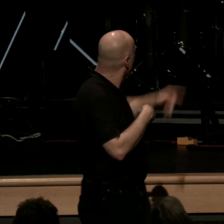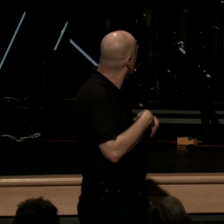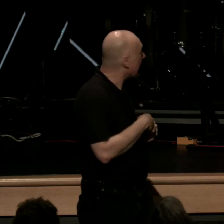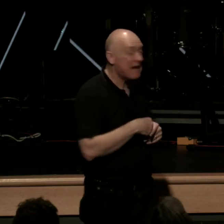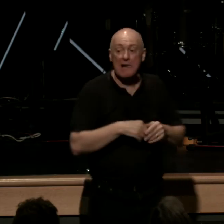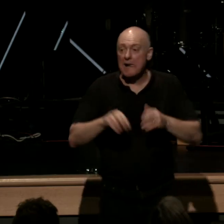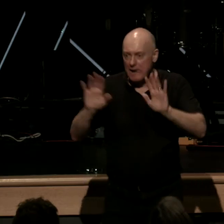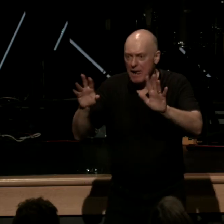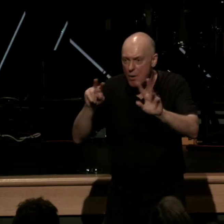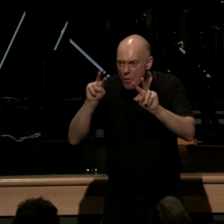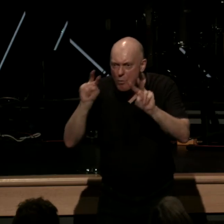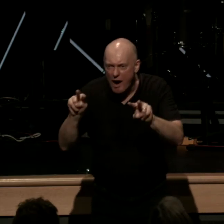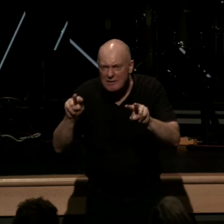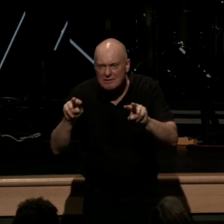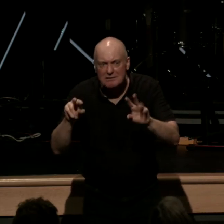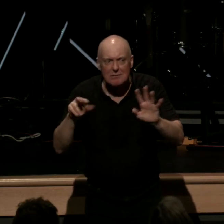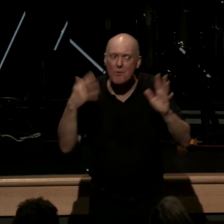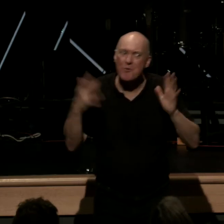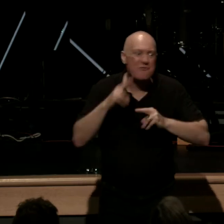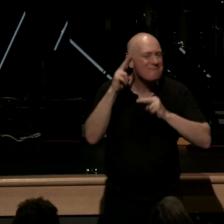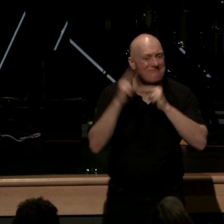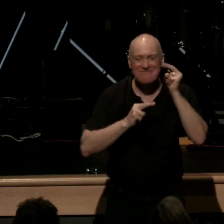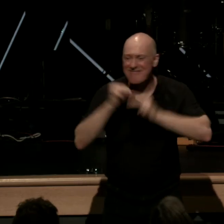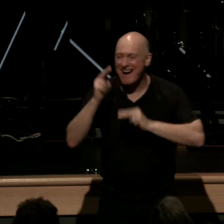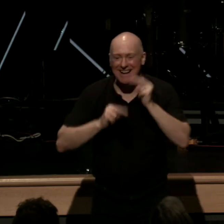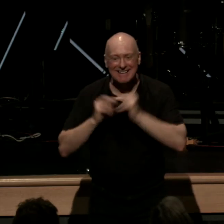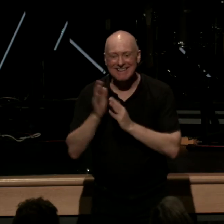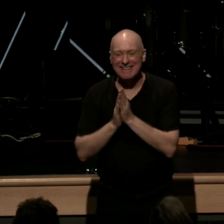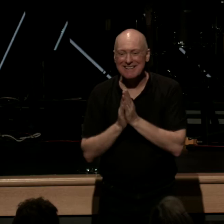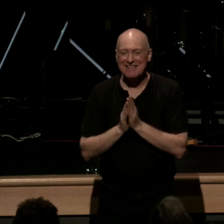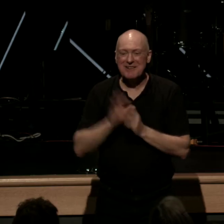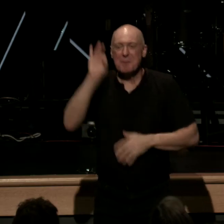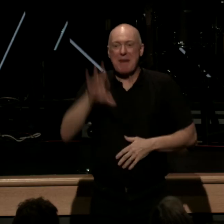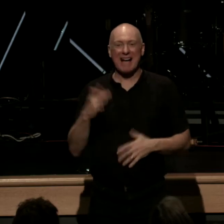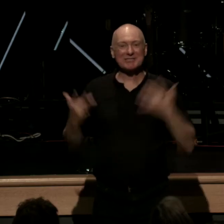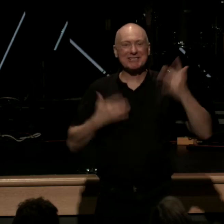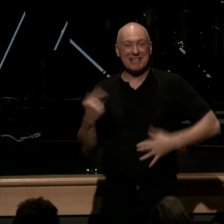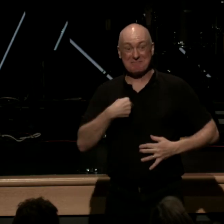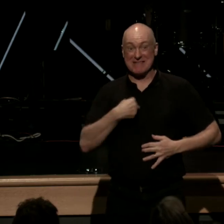watch this this is so fun now this is where pastor gets pretty excited therefore